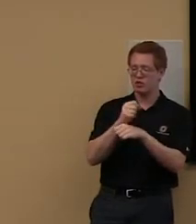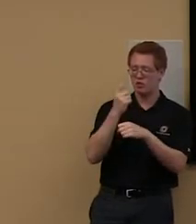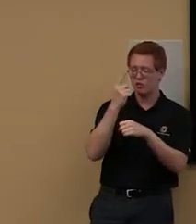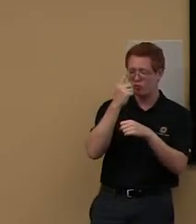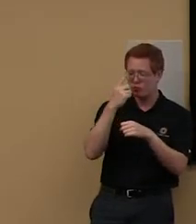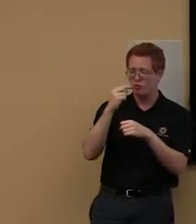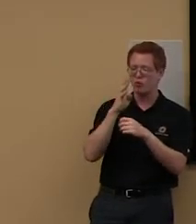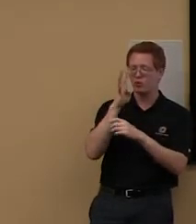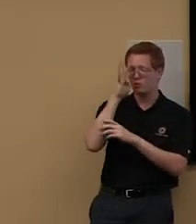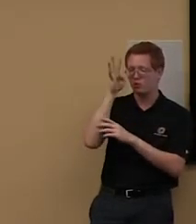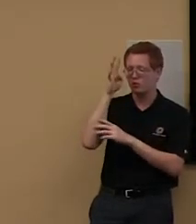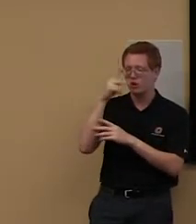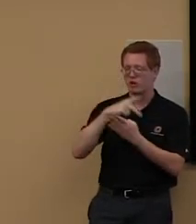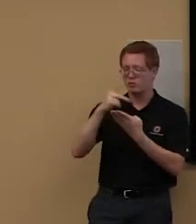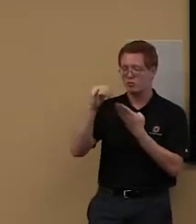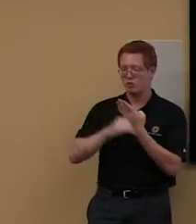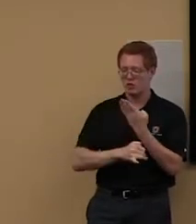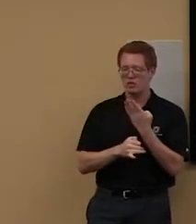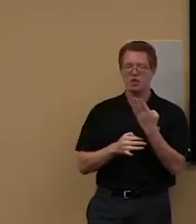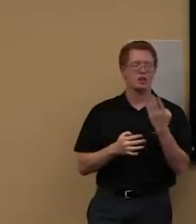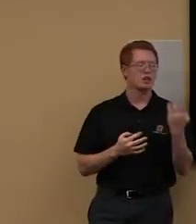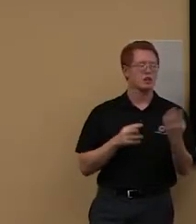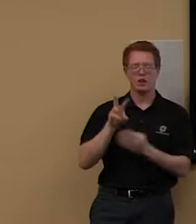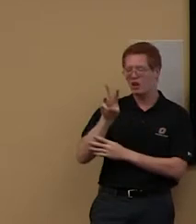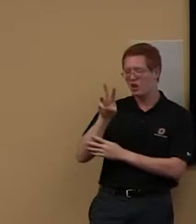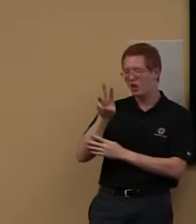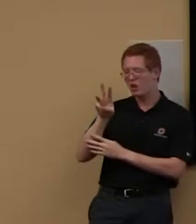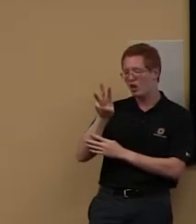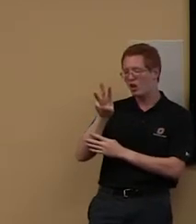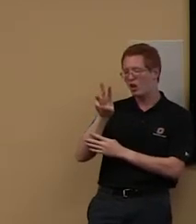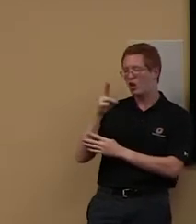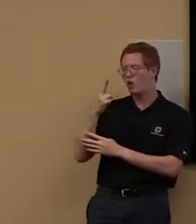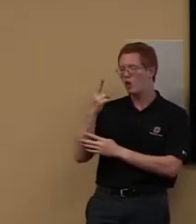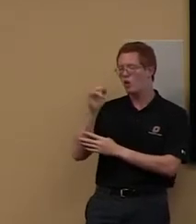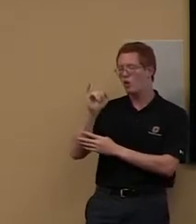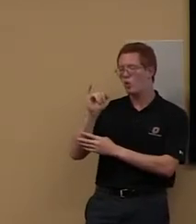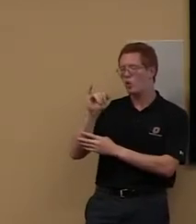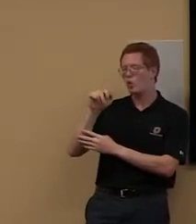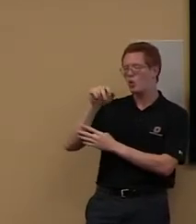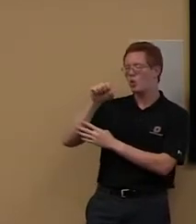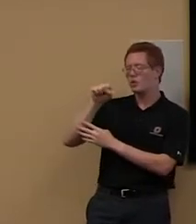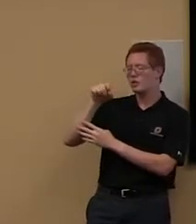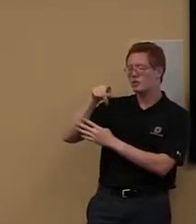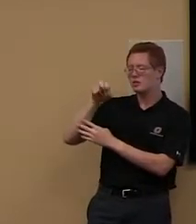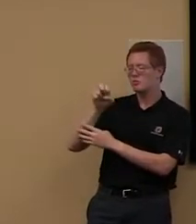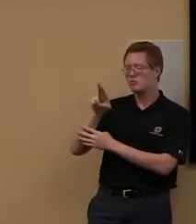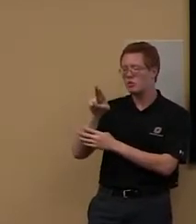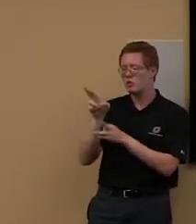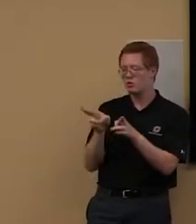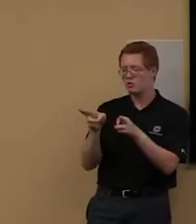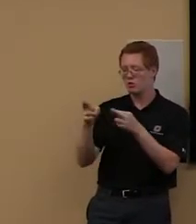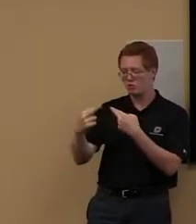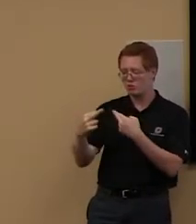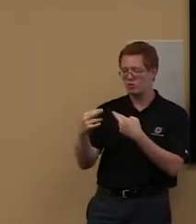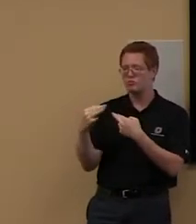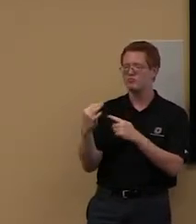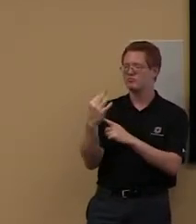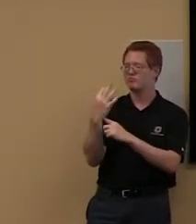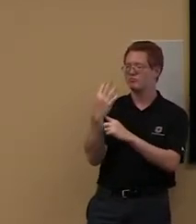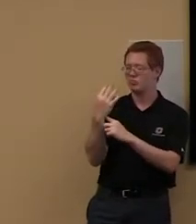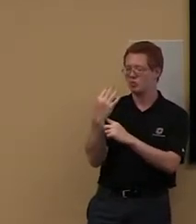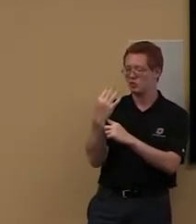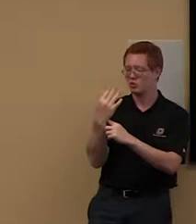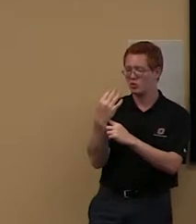well. The whisper room, which is a recording studio. And the green screen,